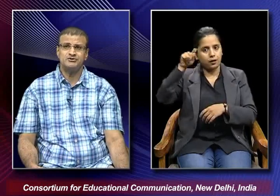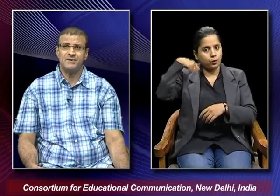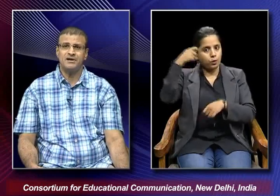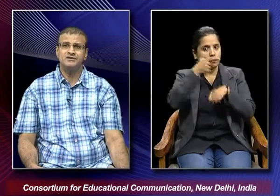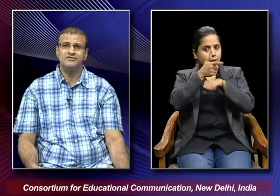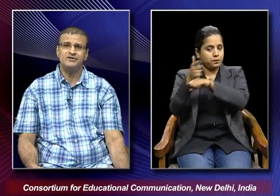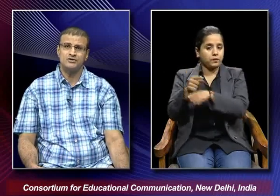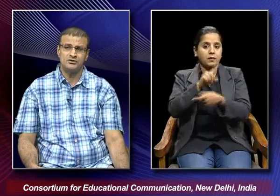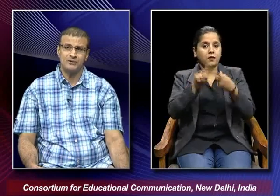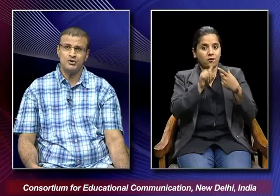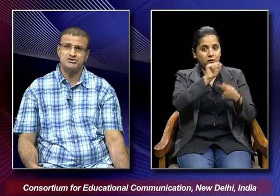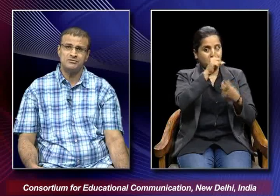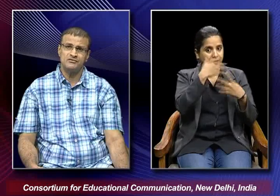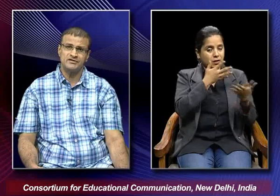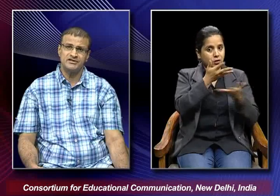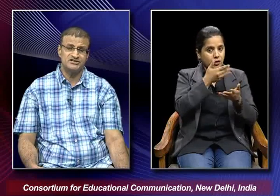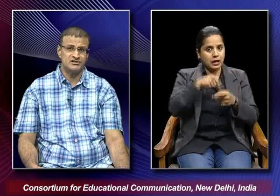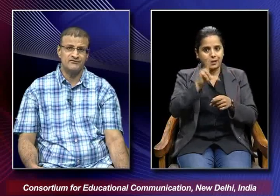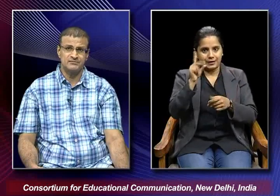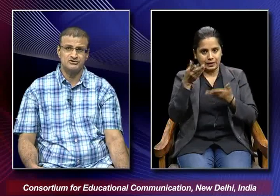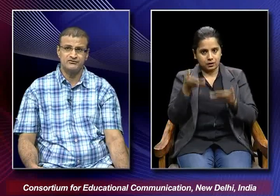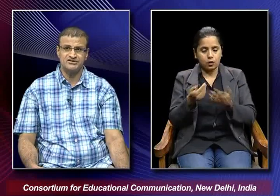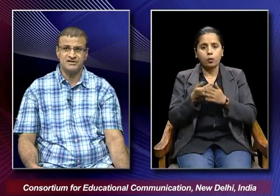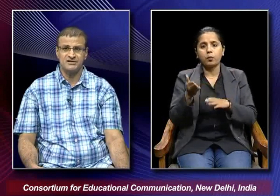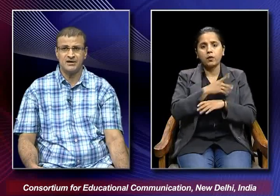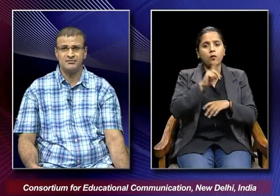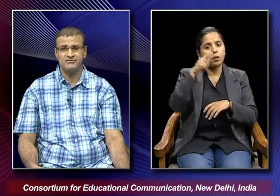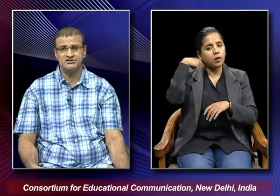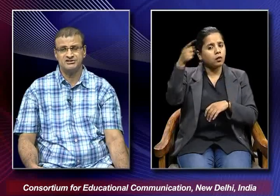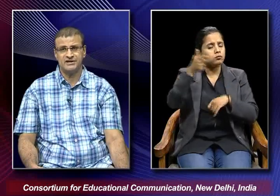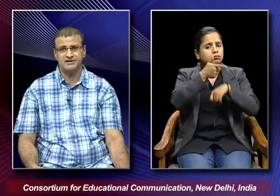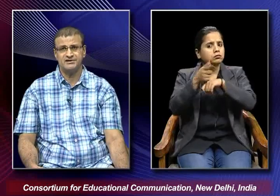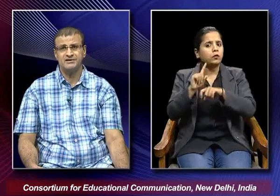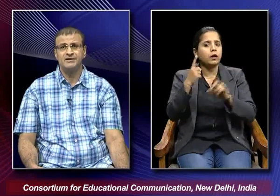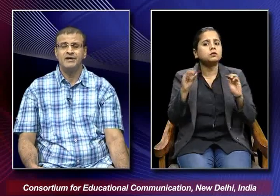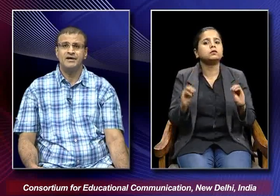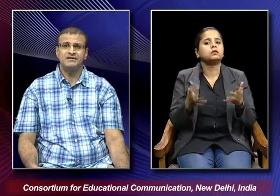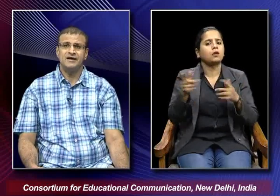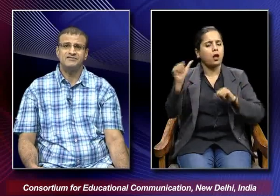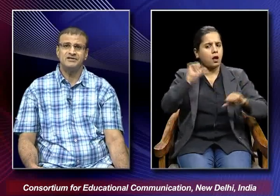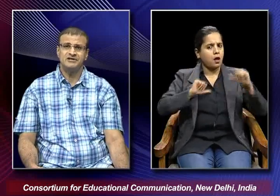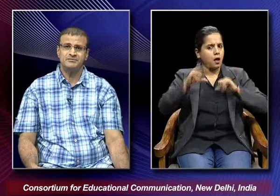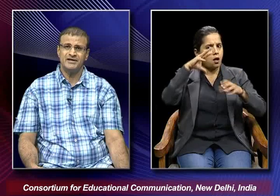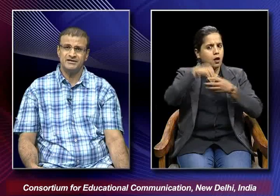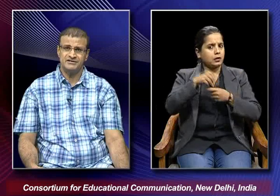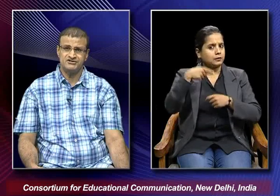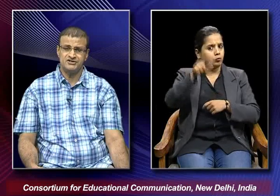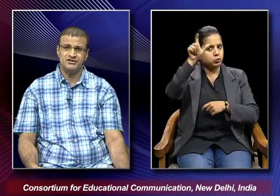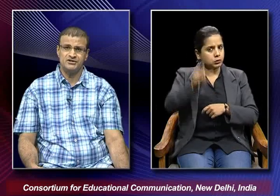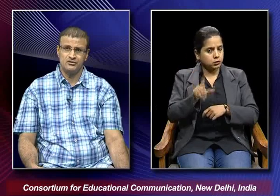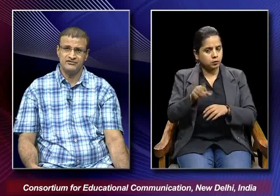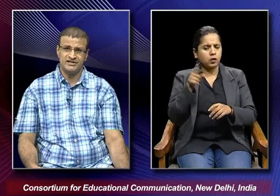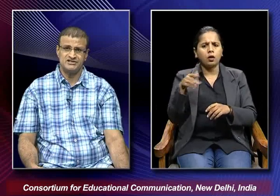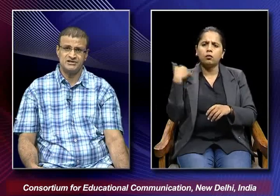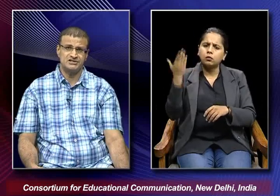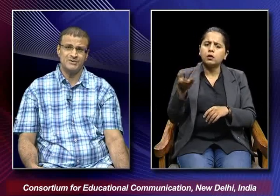the first part we talked about some of the initial films of vishantaram in which he acted and thereafter he began his journey